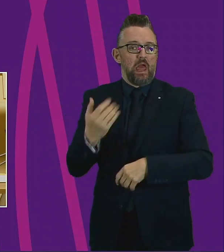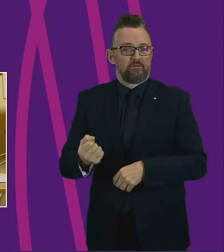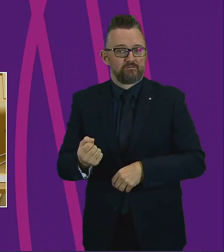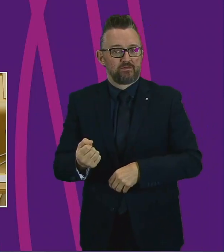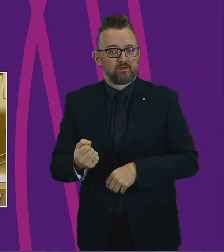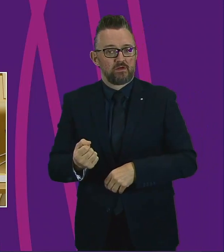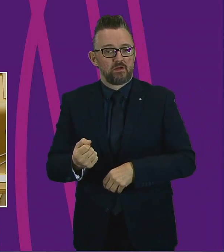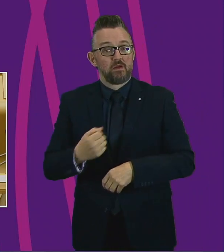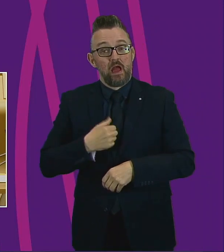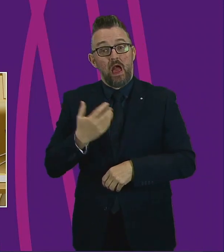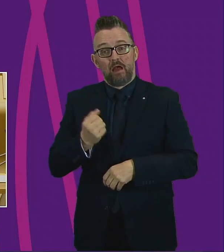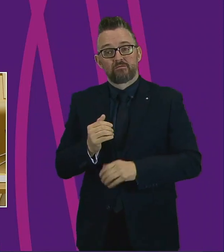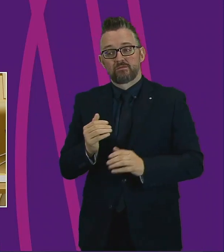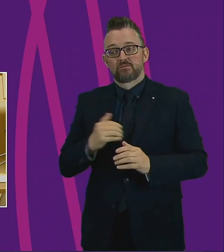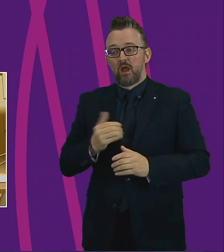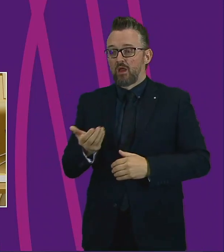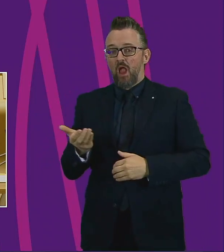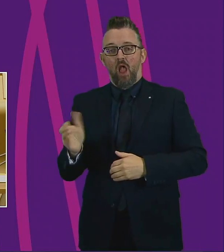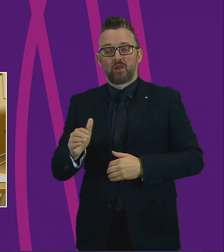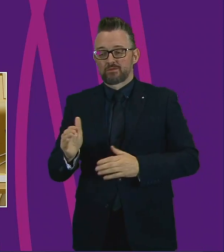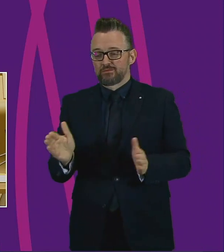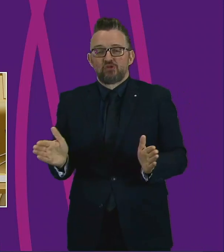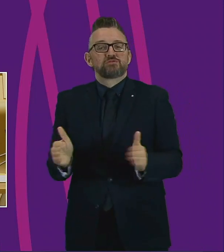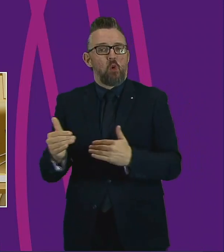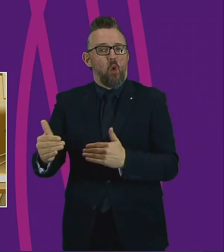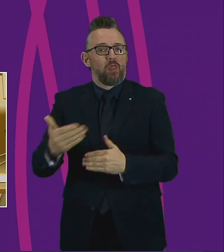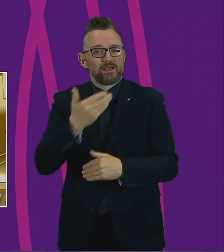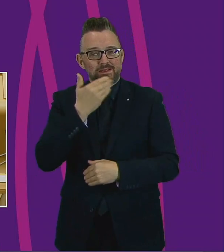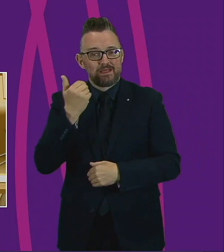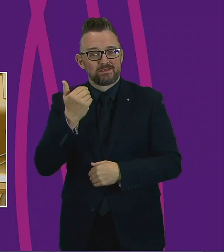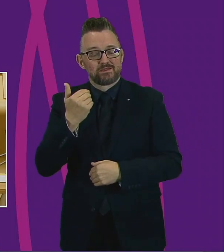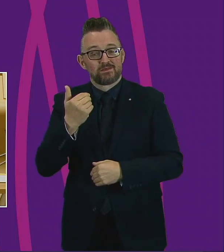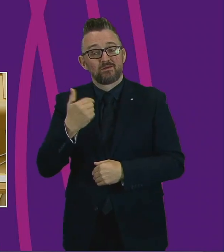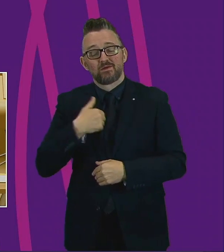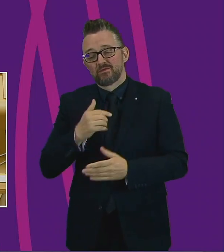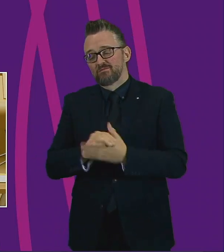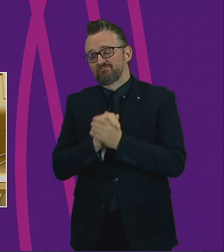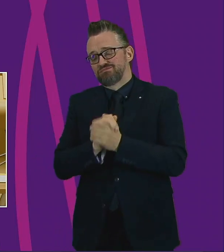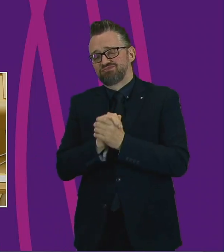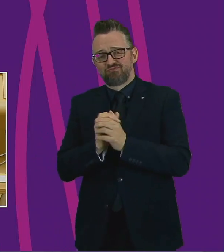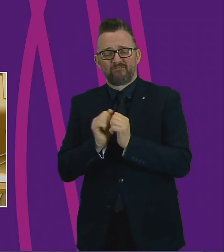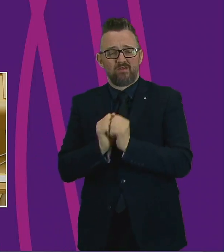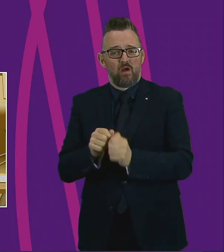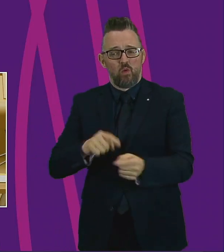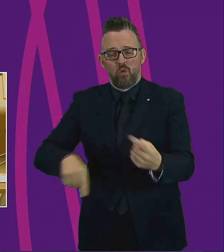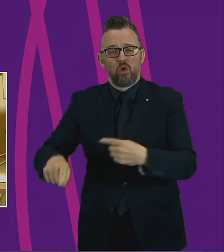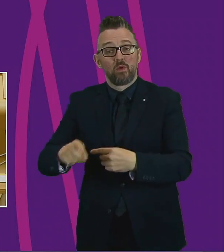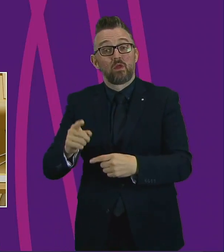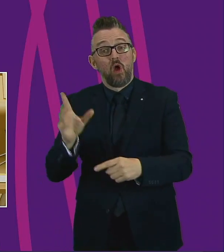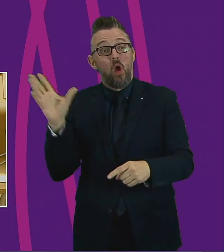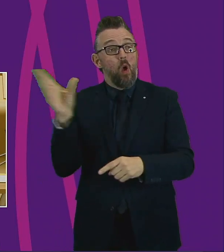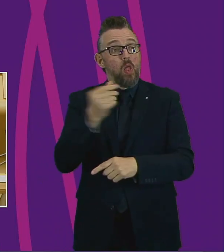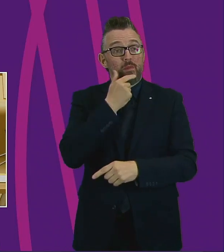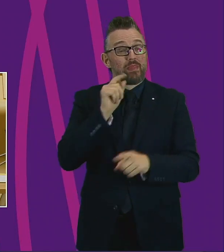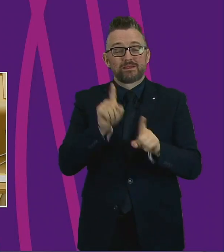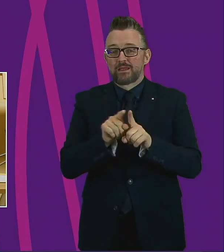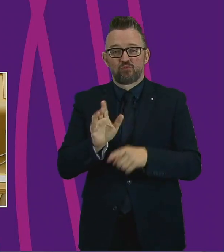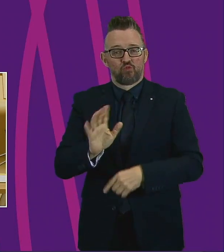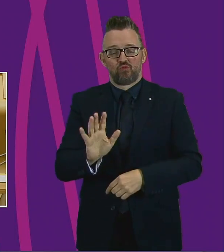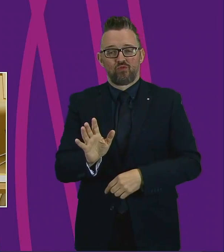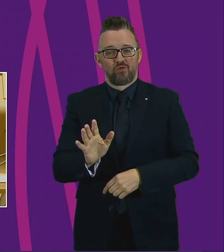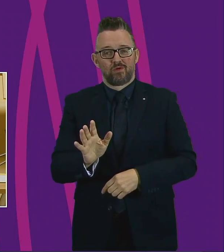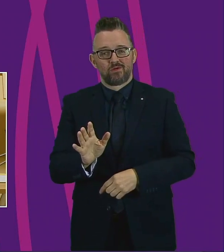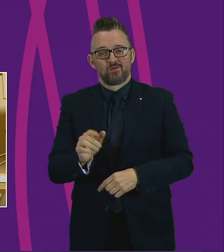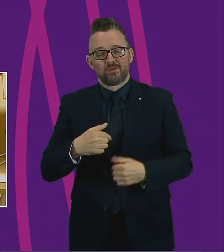a nice but small garden and my family value that more than ever. But not everyone's so lucky and that's made me